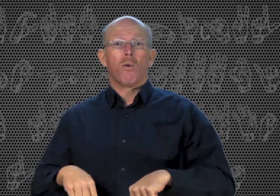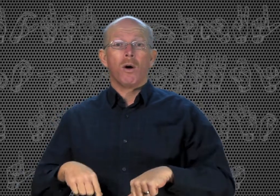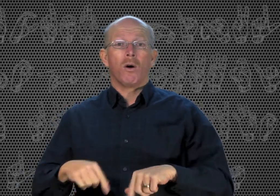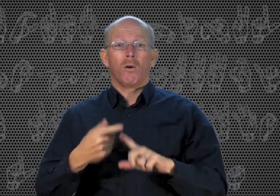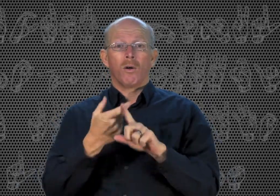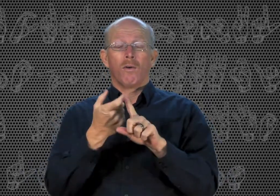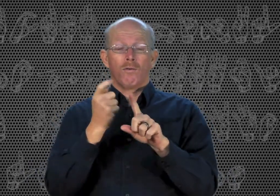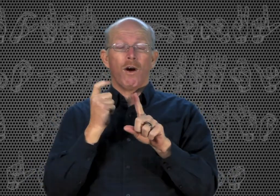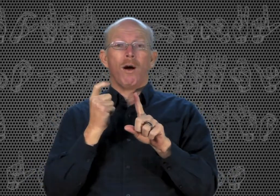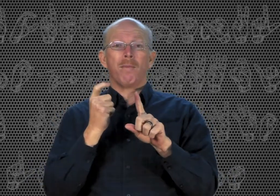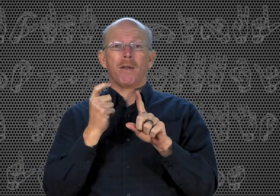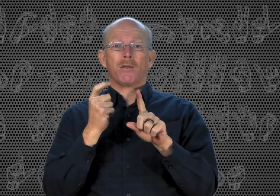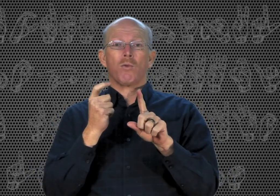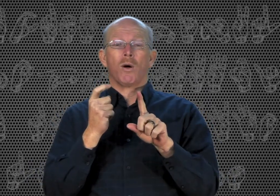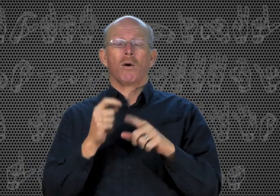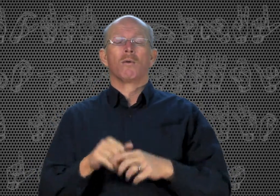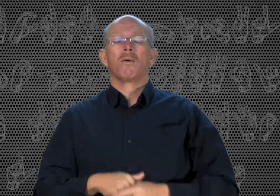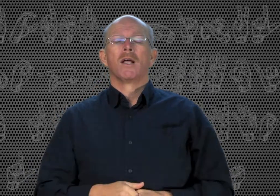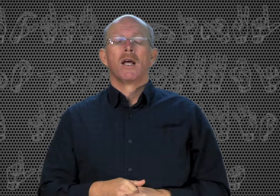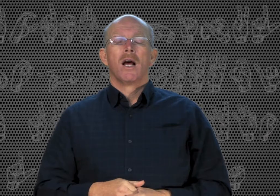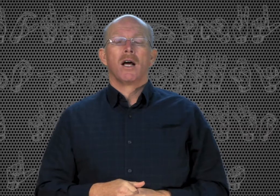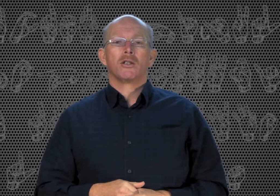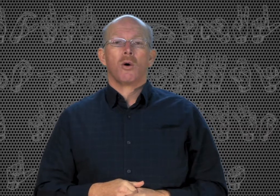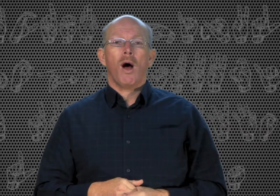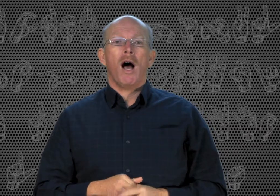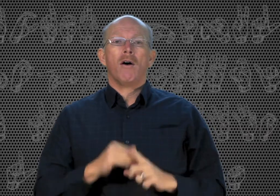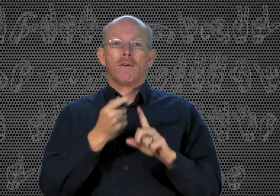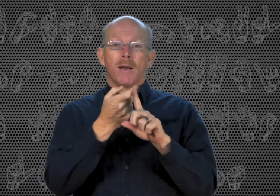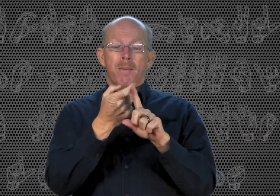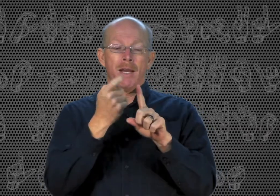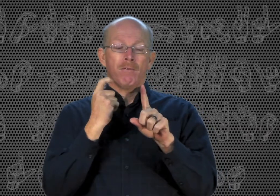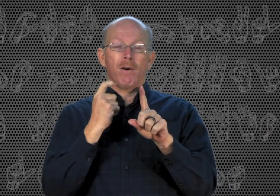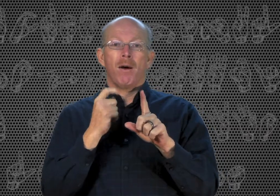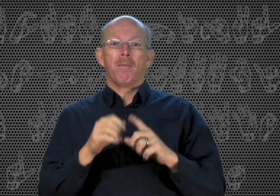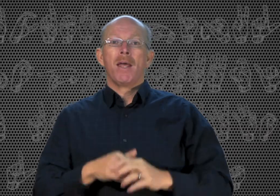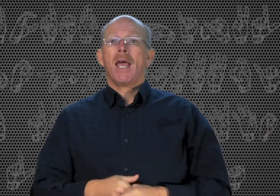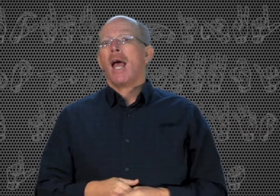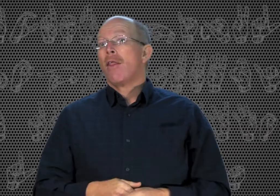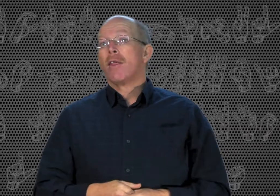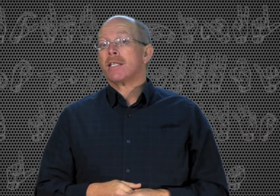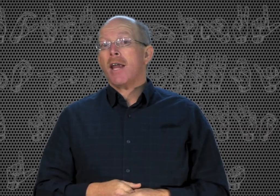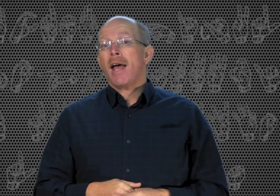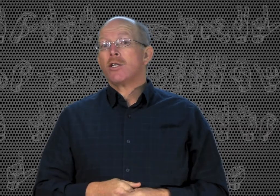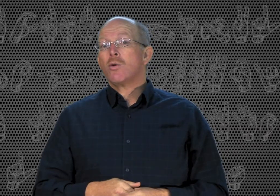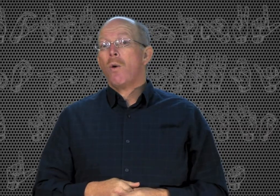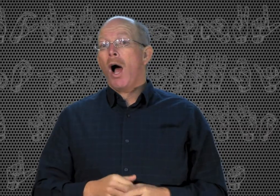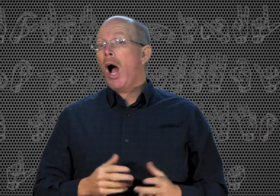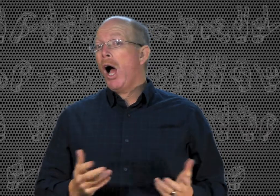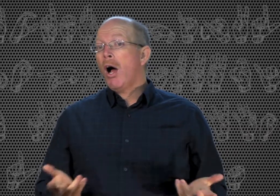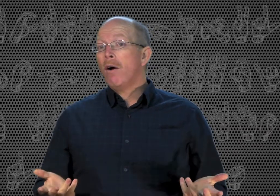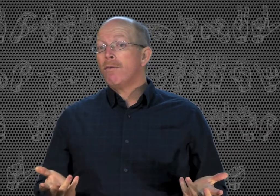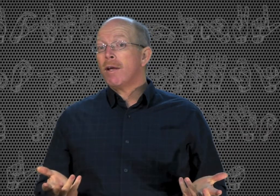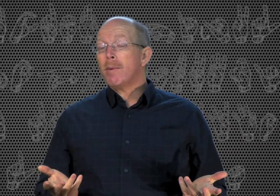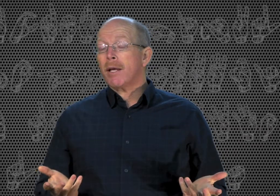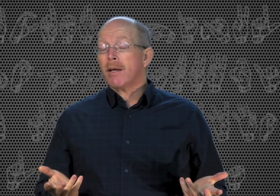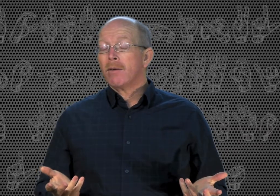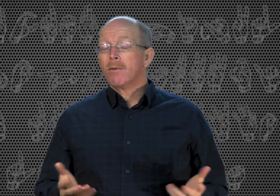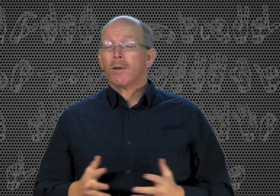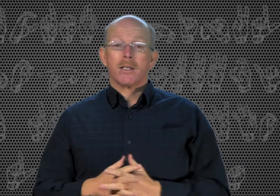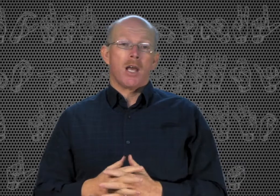world. From this world. So of can mean from. From. The statue of liberty. What does